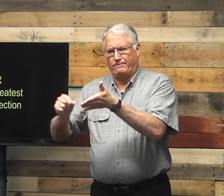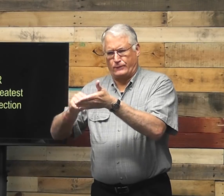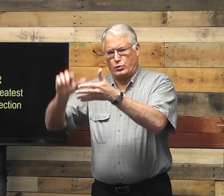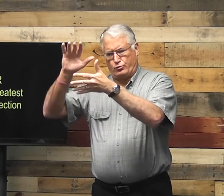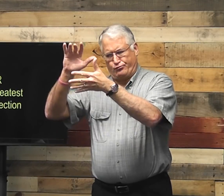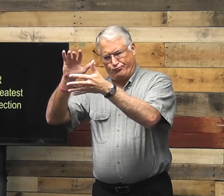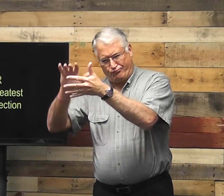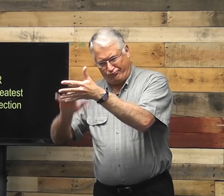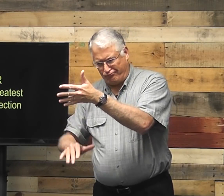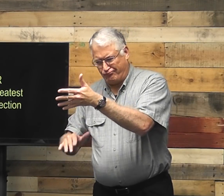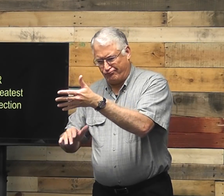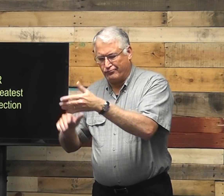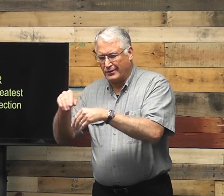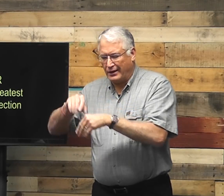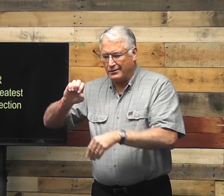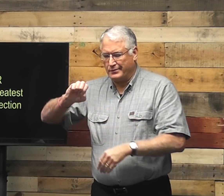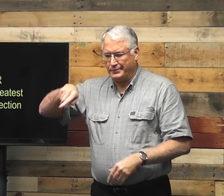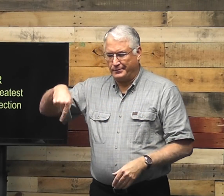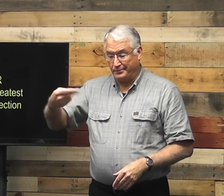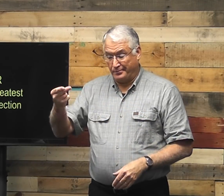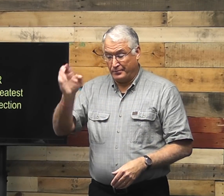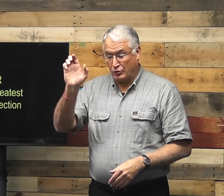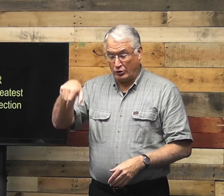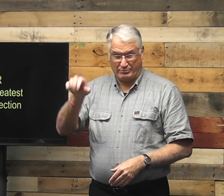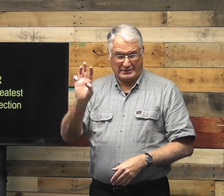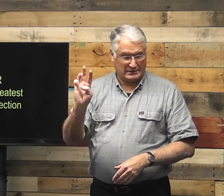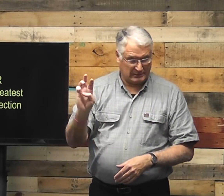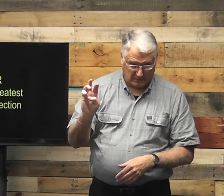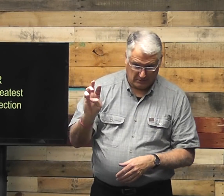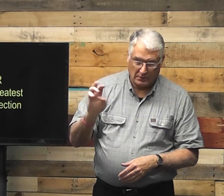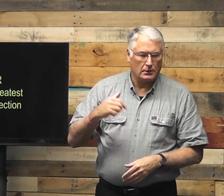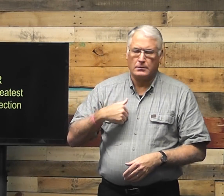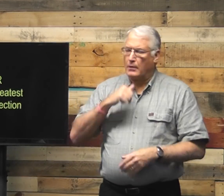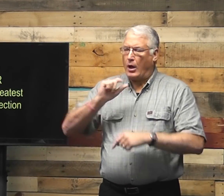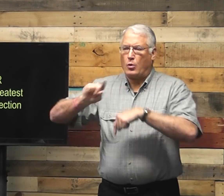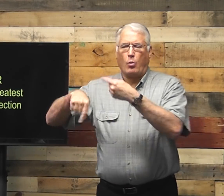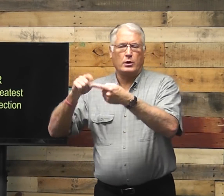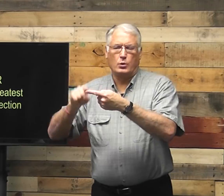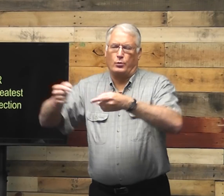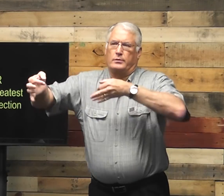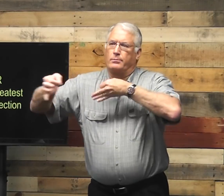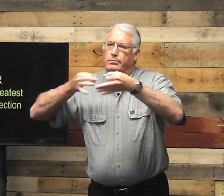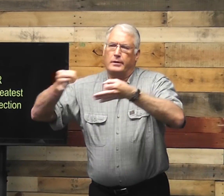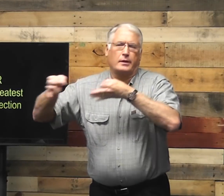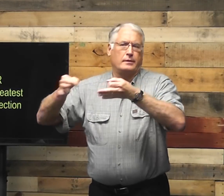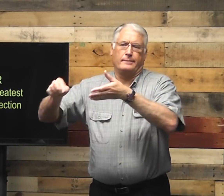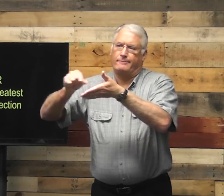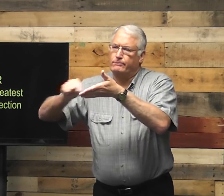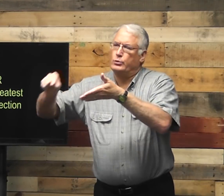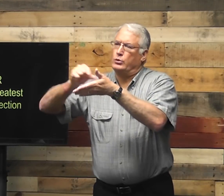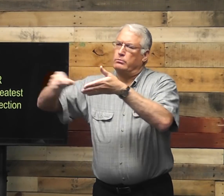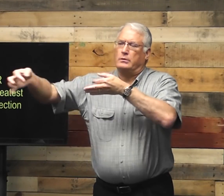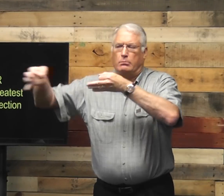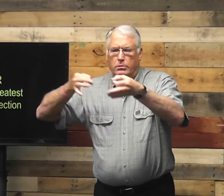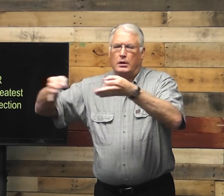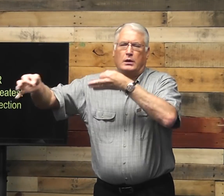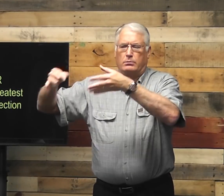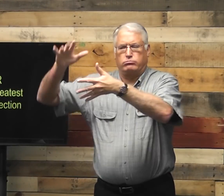You know, there's several scriptures. It's in Ephesians chapter 6. I am not going to explain them verse by